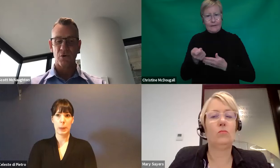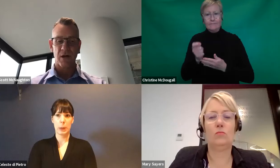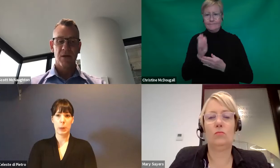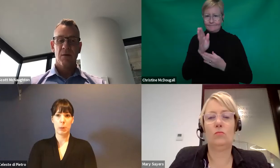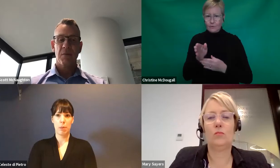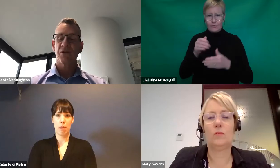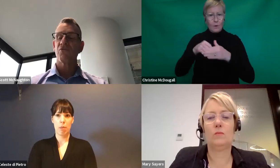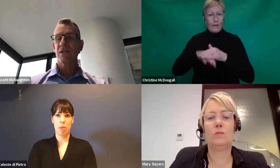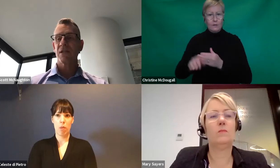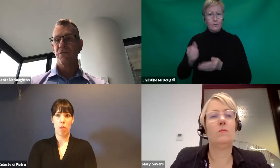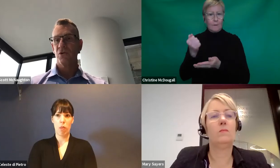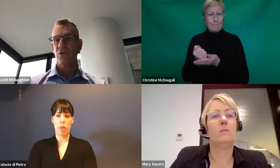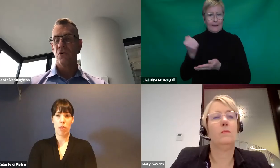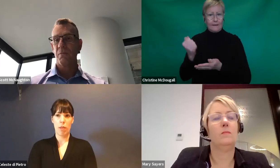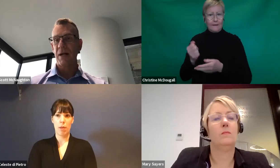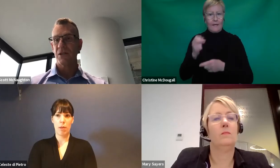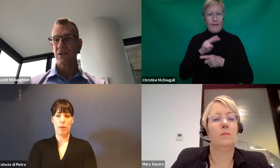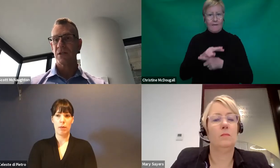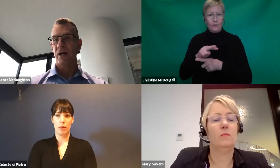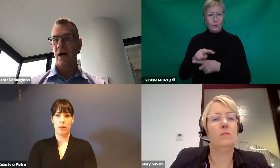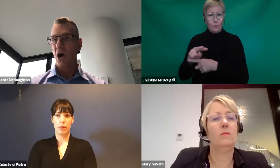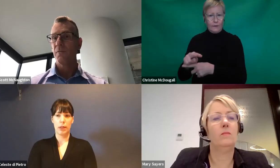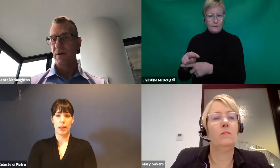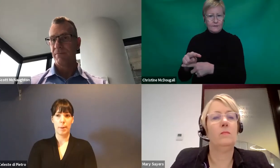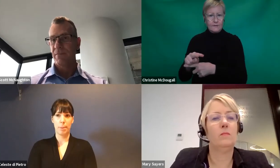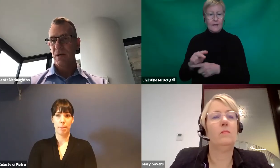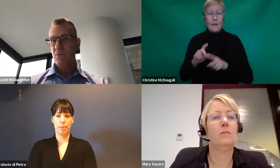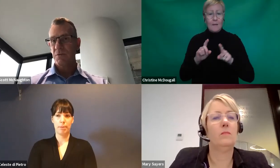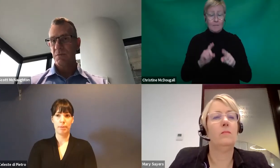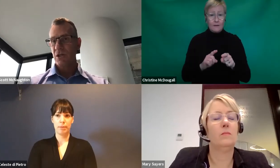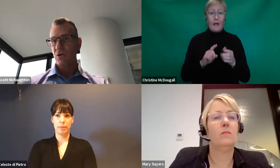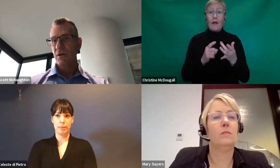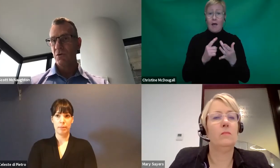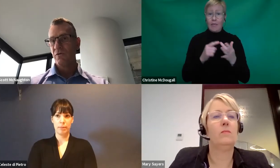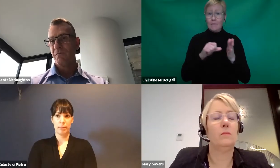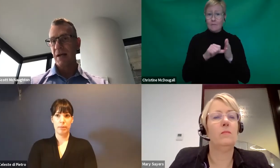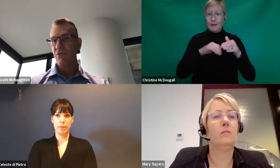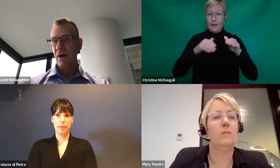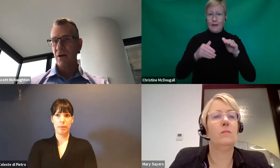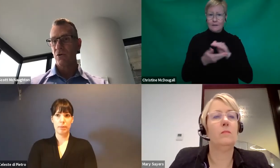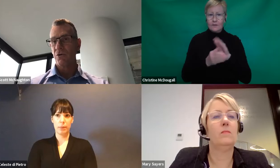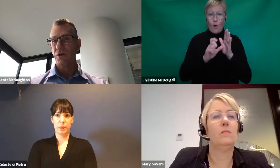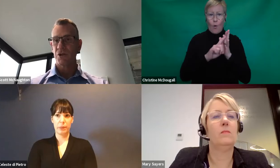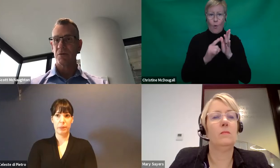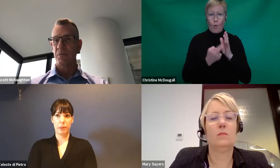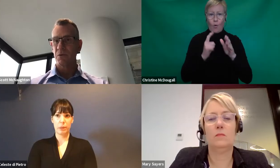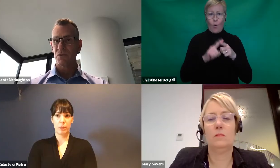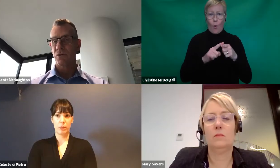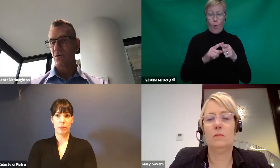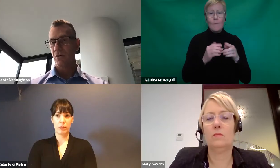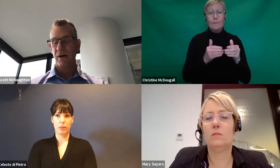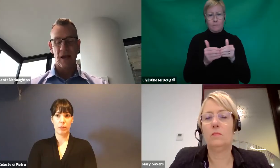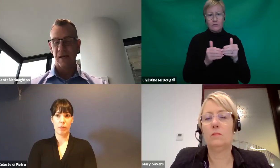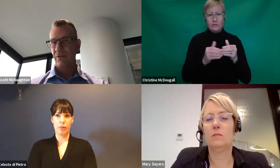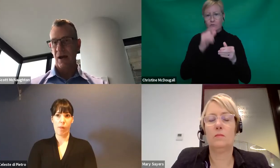fortnight. But the rest of your core budgets are open, which means that you can move money around core consumables